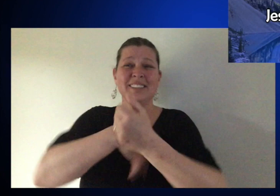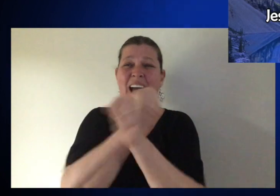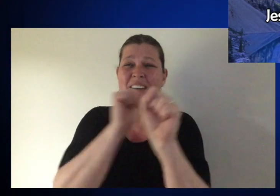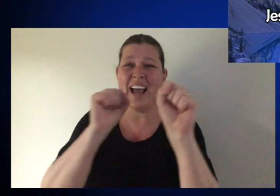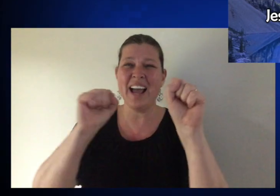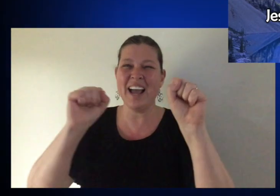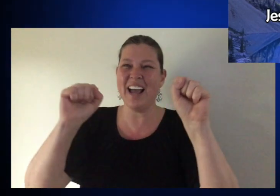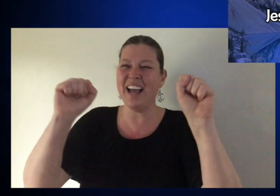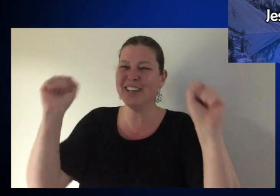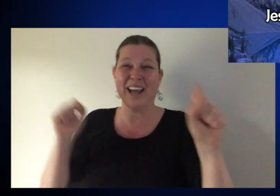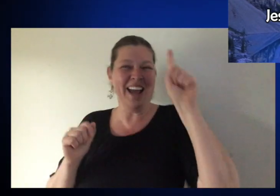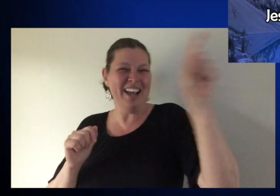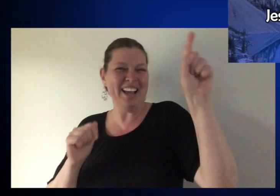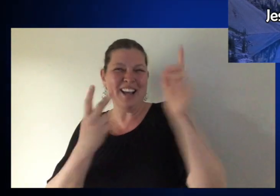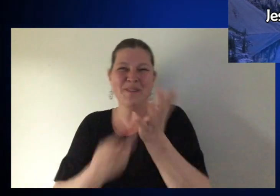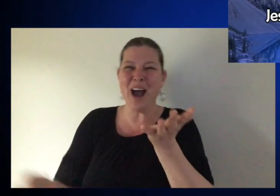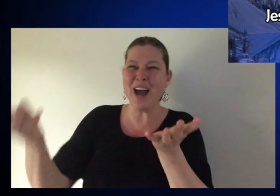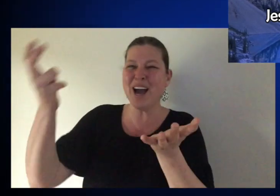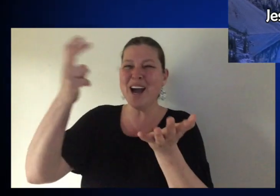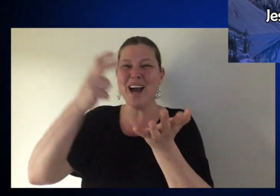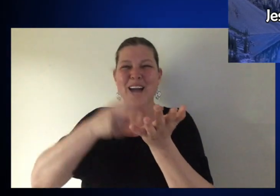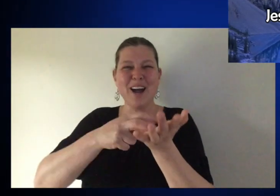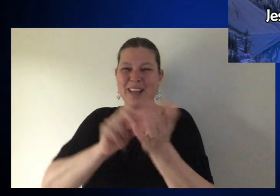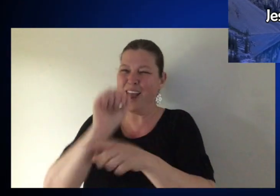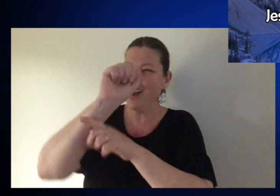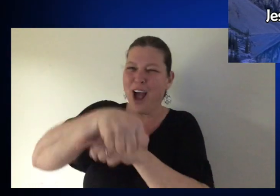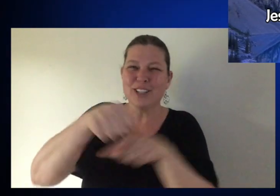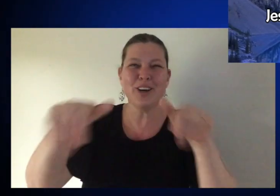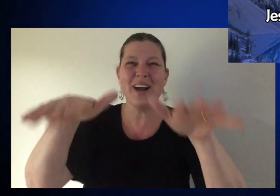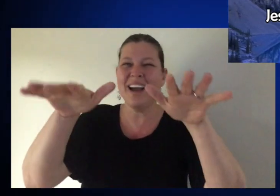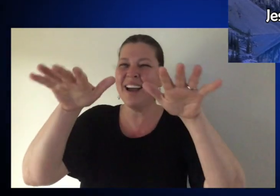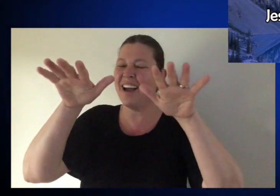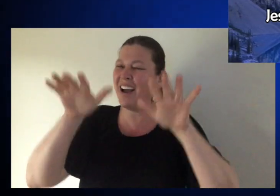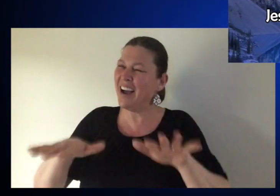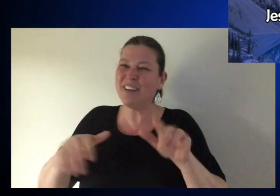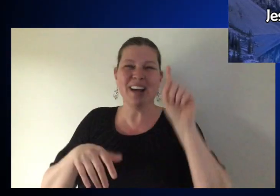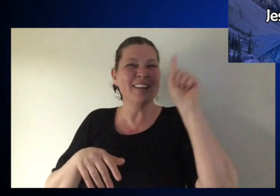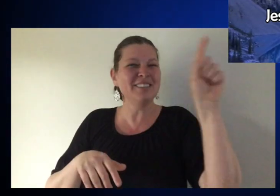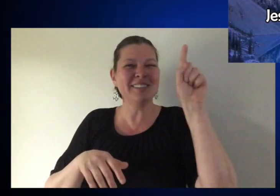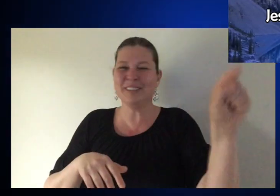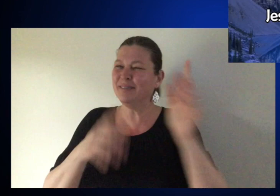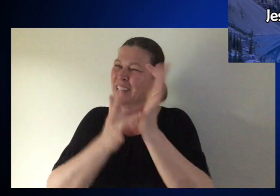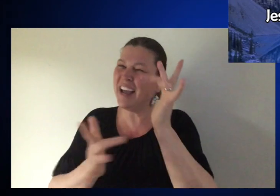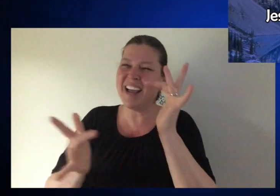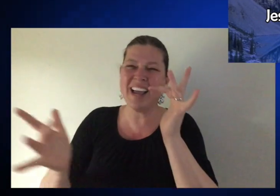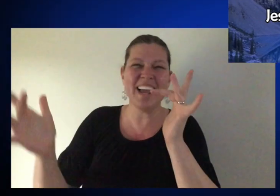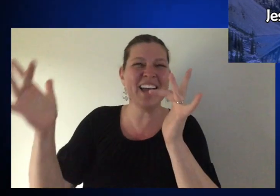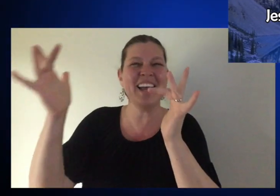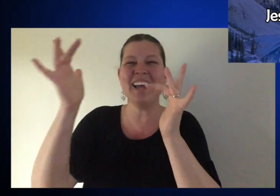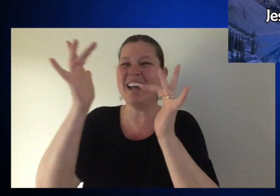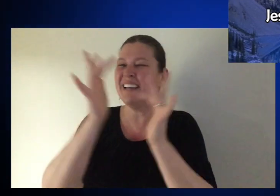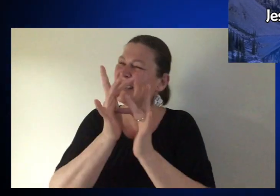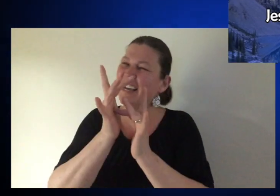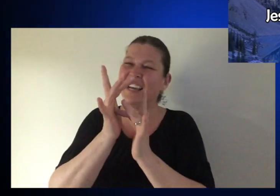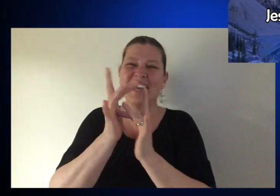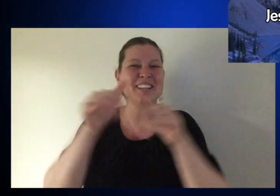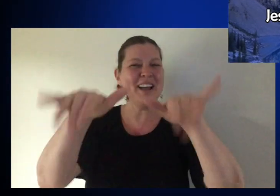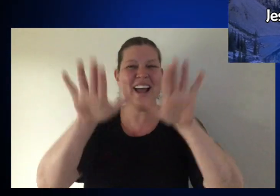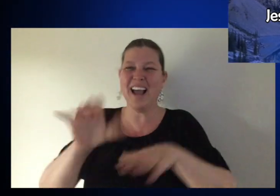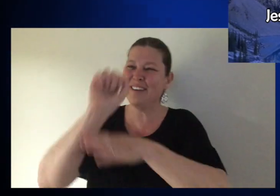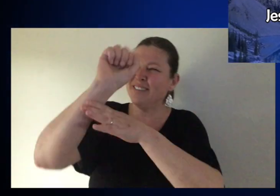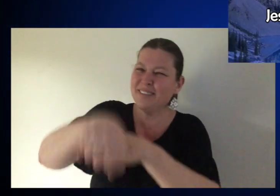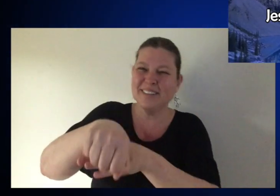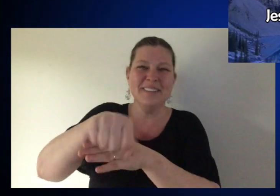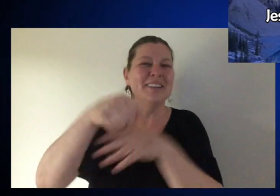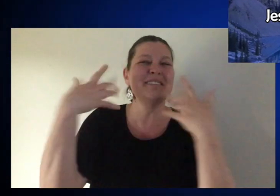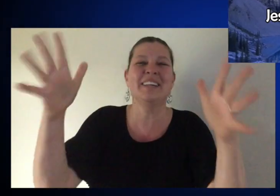author of salvation He rose and conquered the land Jesus,